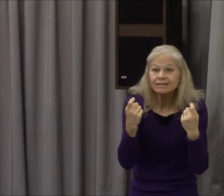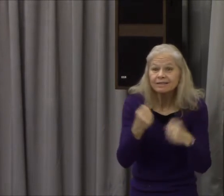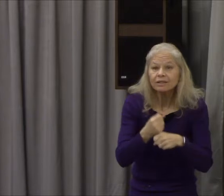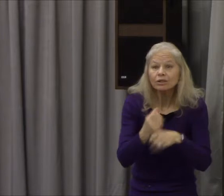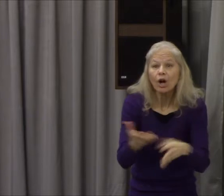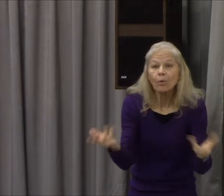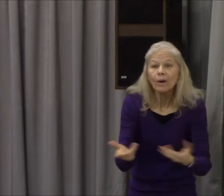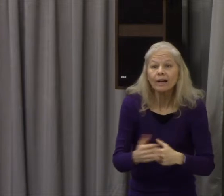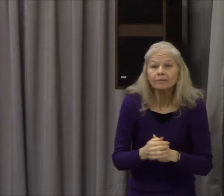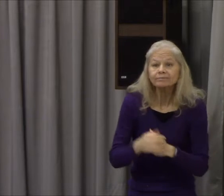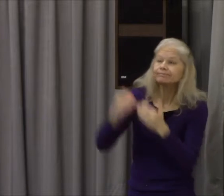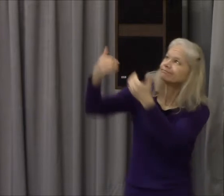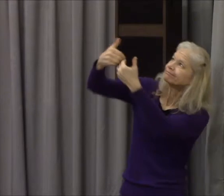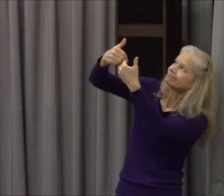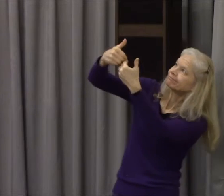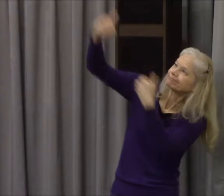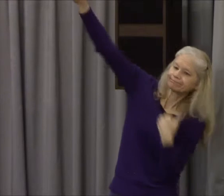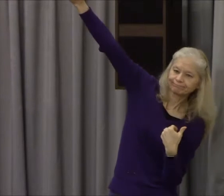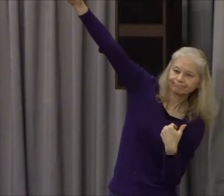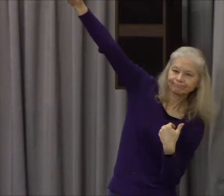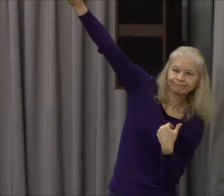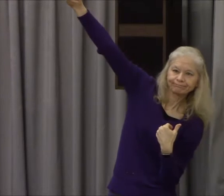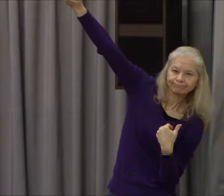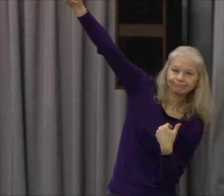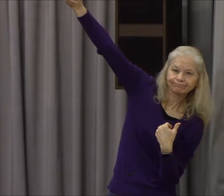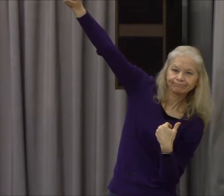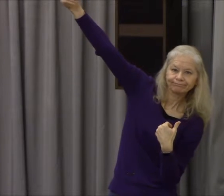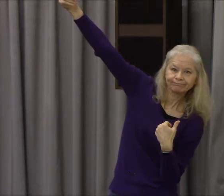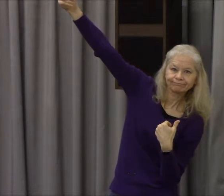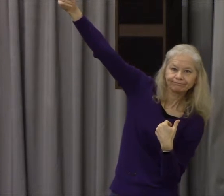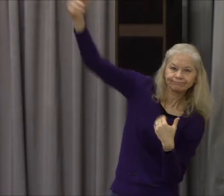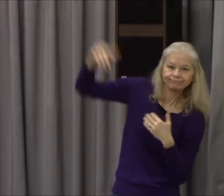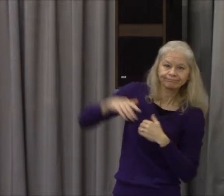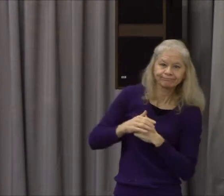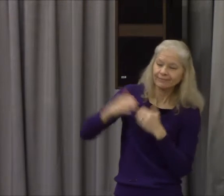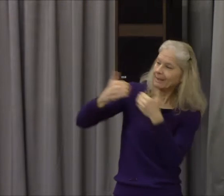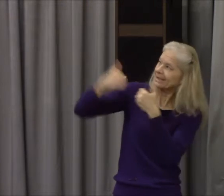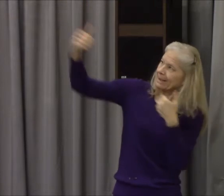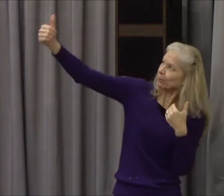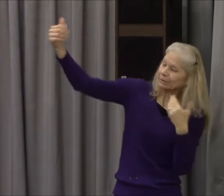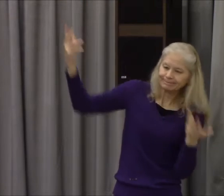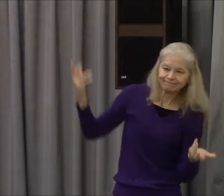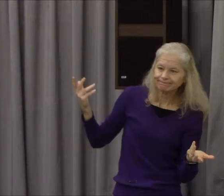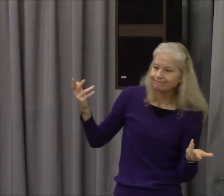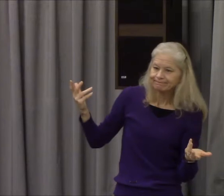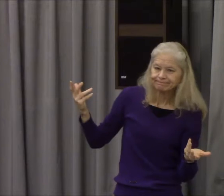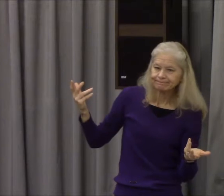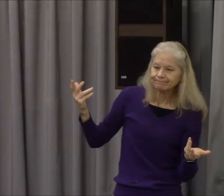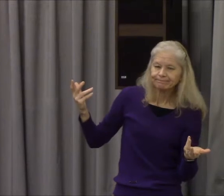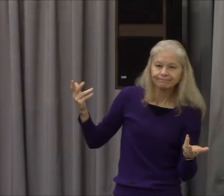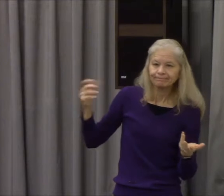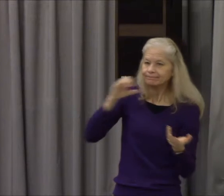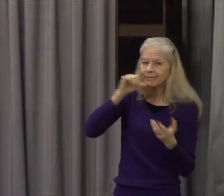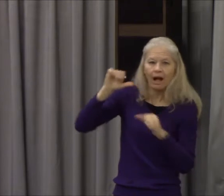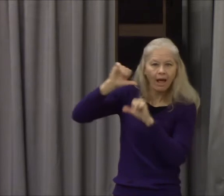what happened after their sin well they died spiritually that day and by the way physical death came into the world